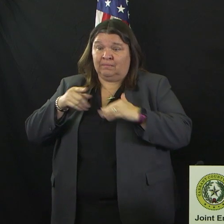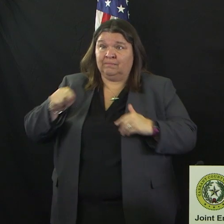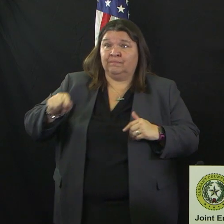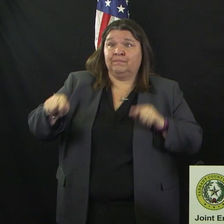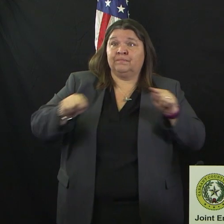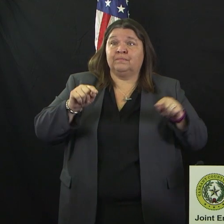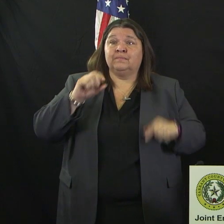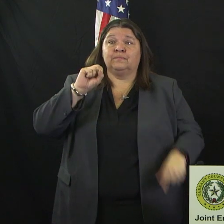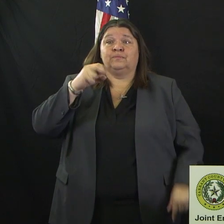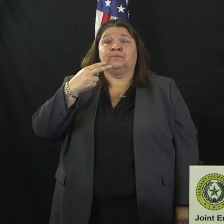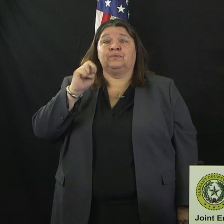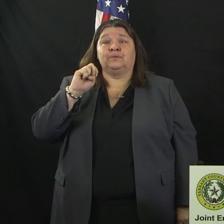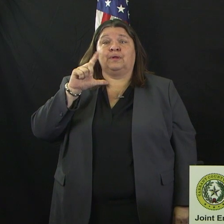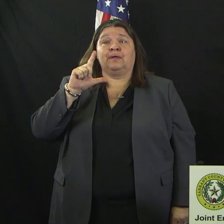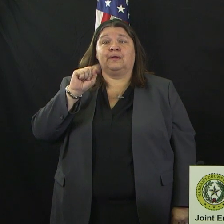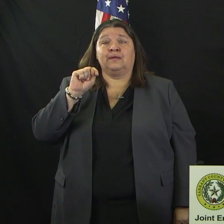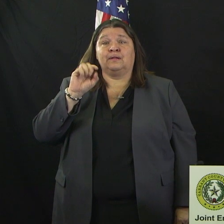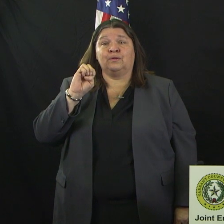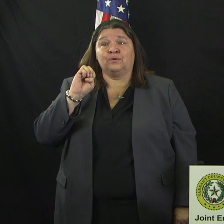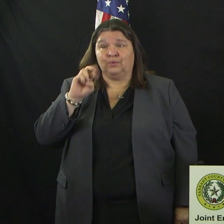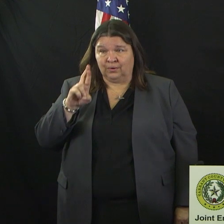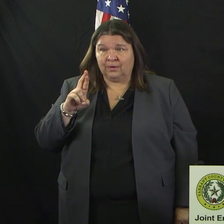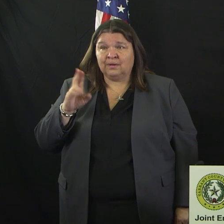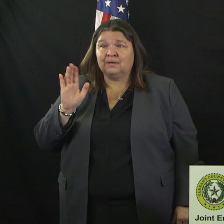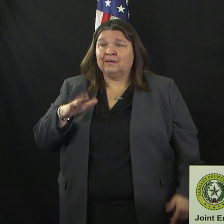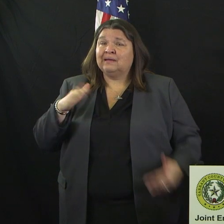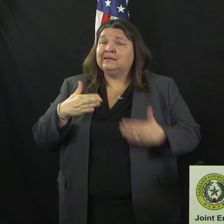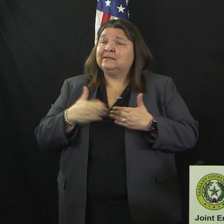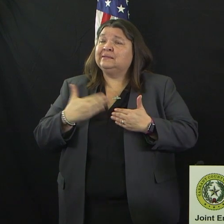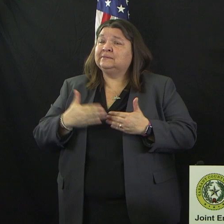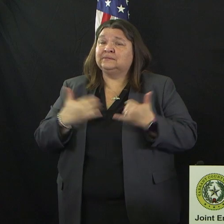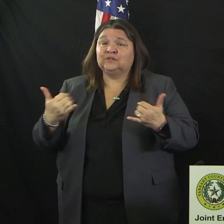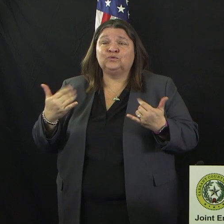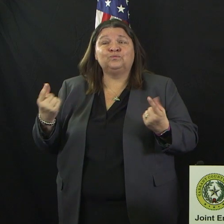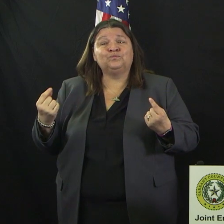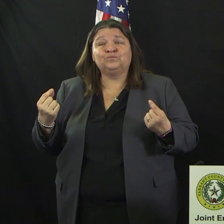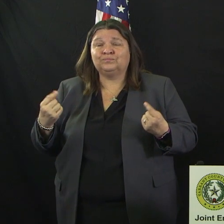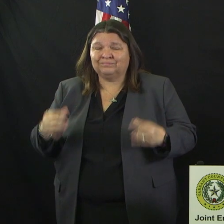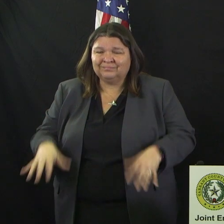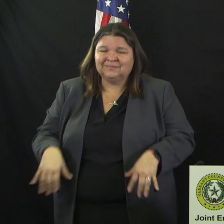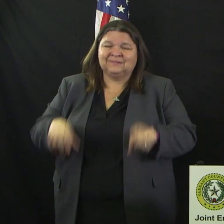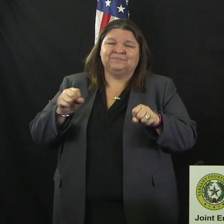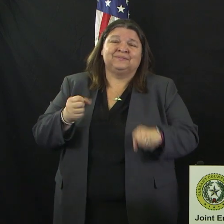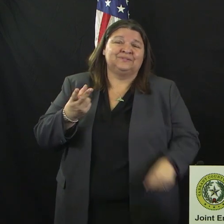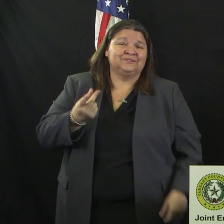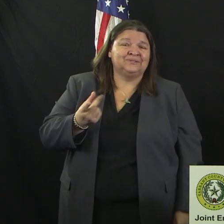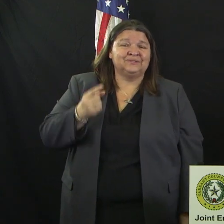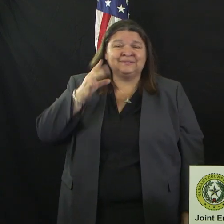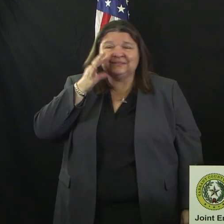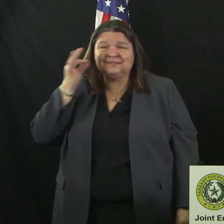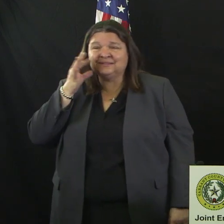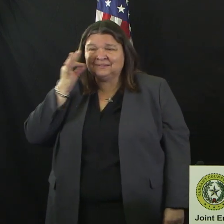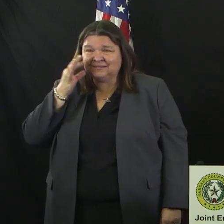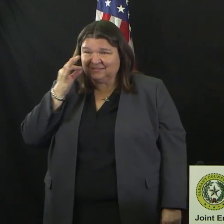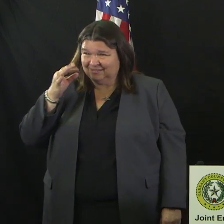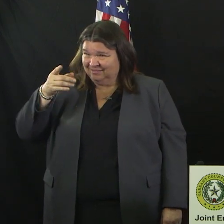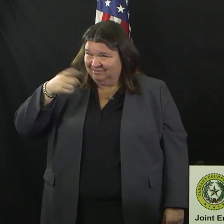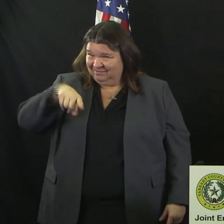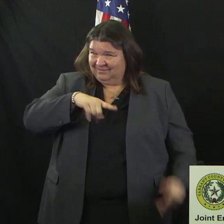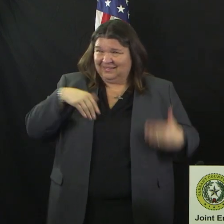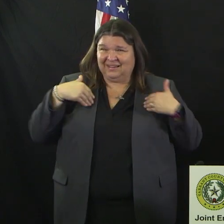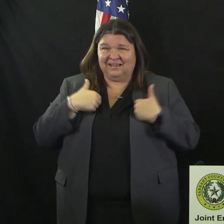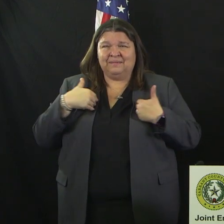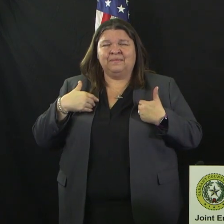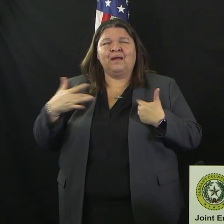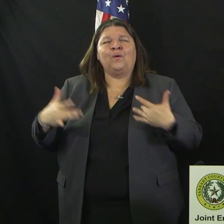dogs and cats that you can love them and they'll give that love right back to you. So this is not a time to be